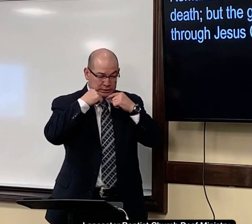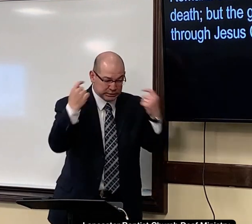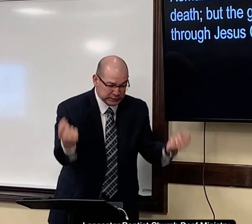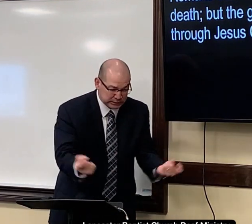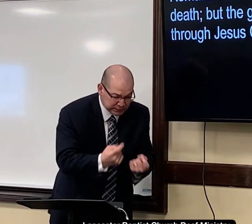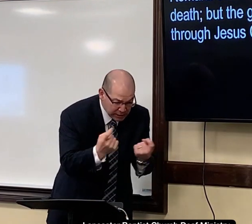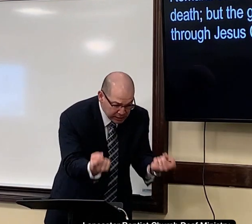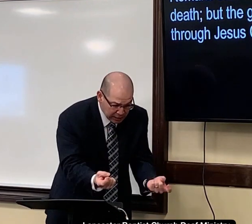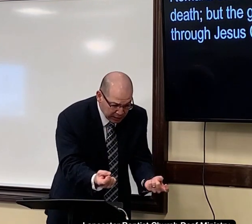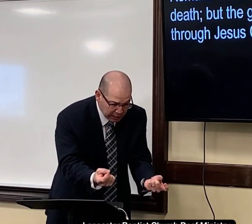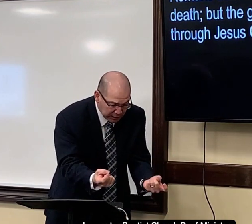When we sin.